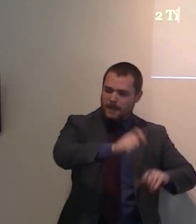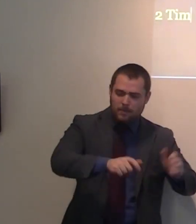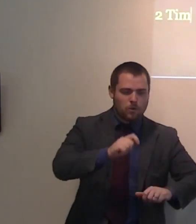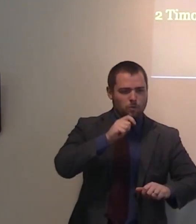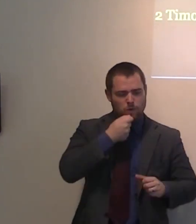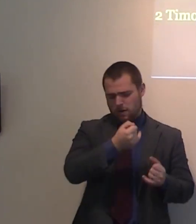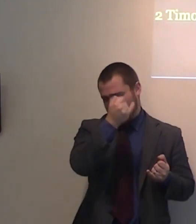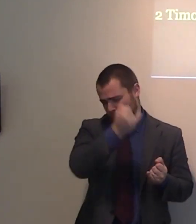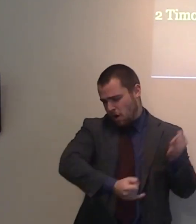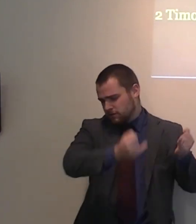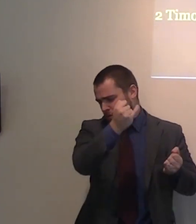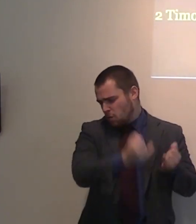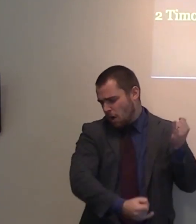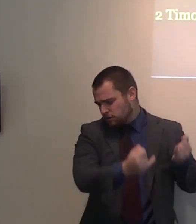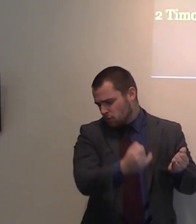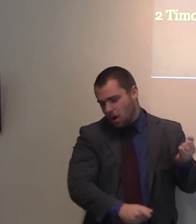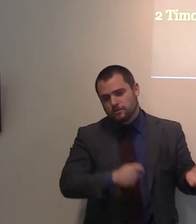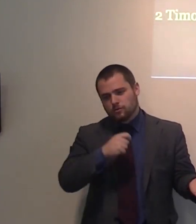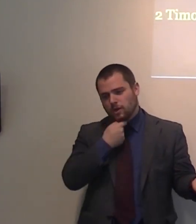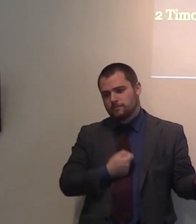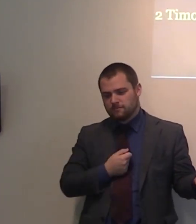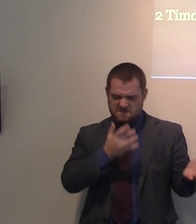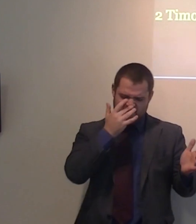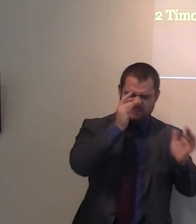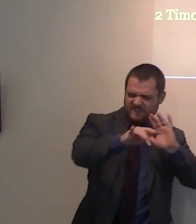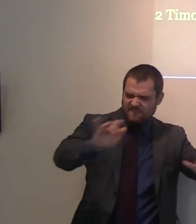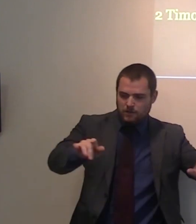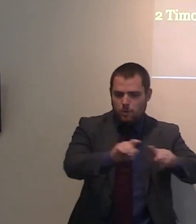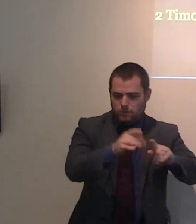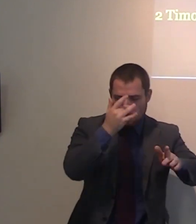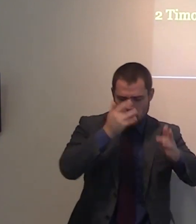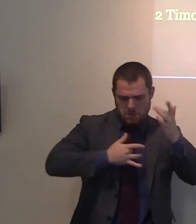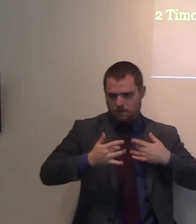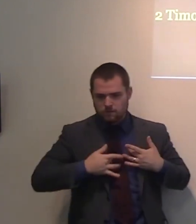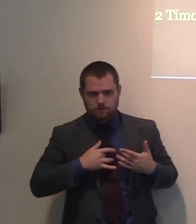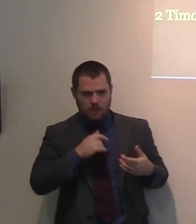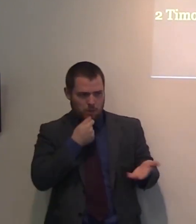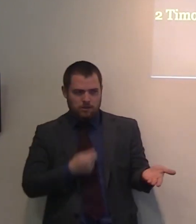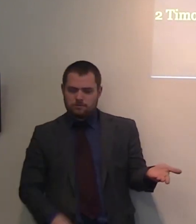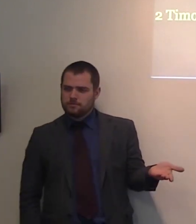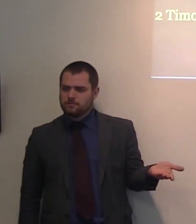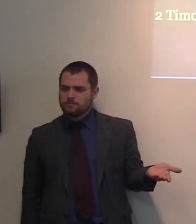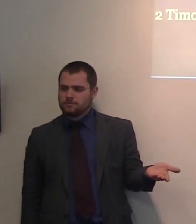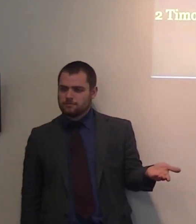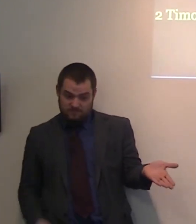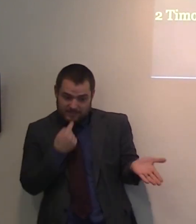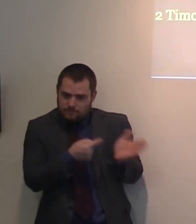walk worse and worse, deceiving and being deceived. So, if you think this world will be